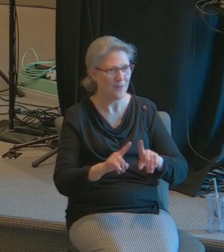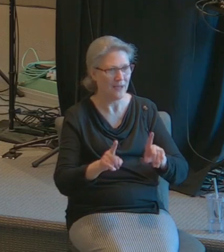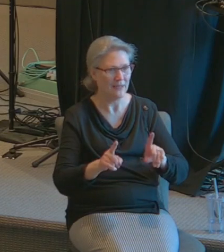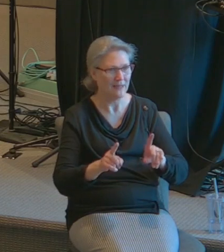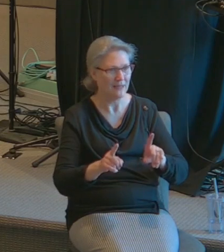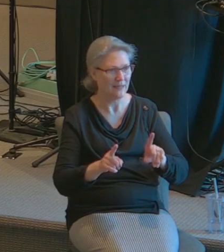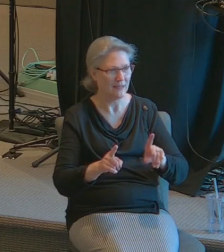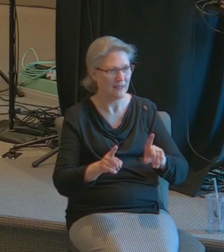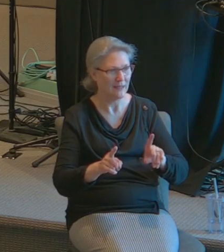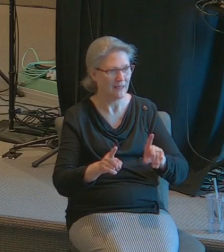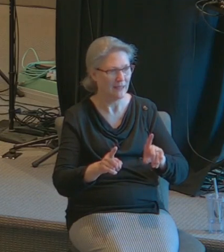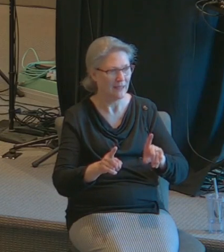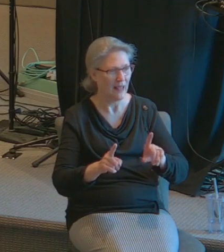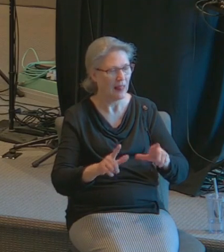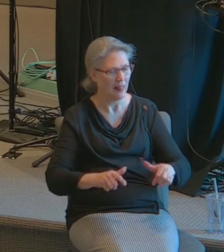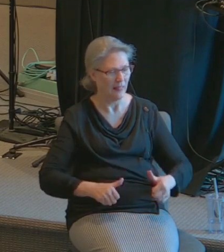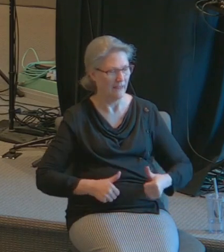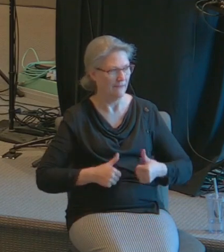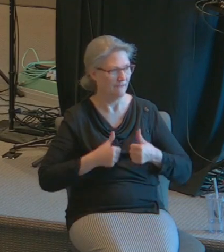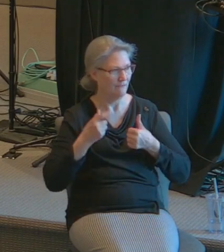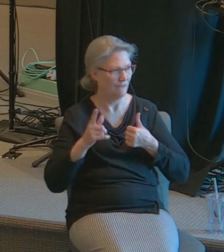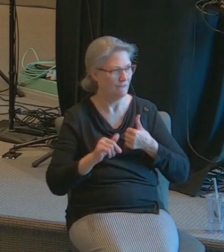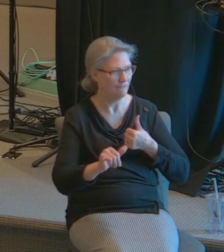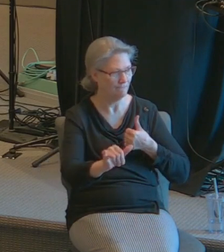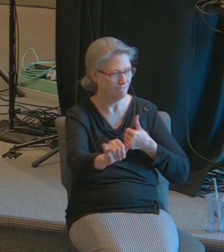come to everlasting life.